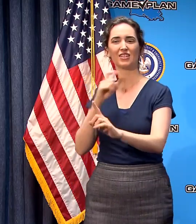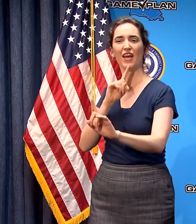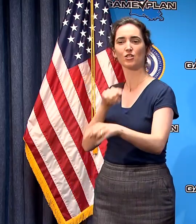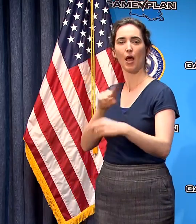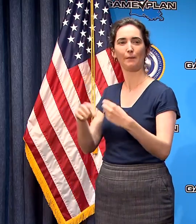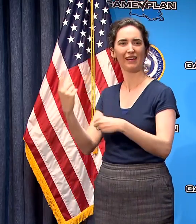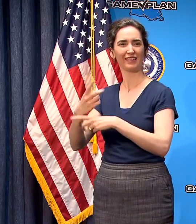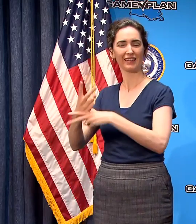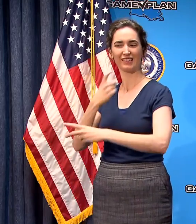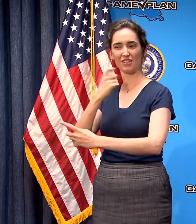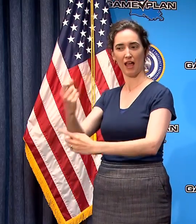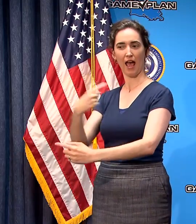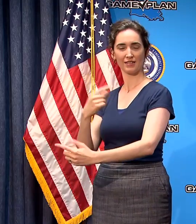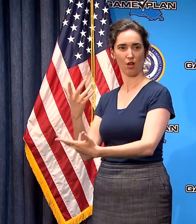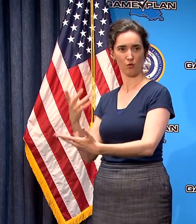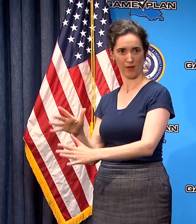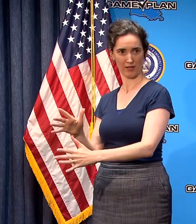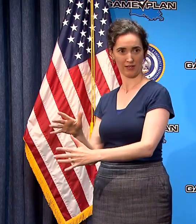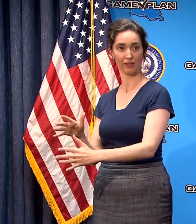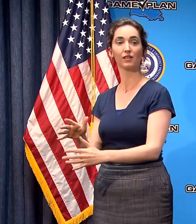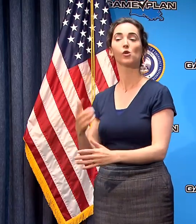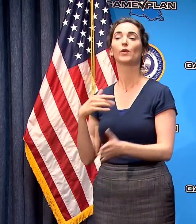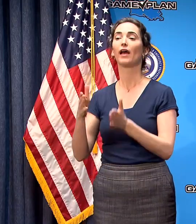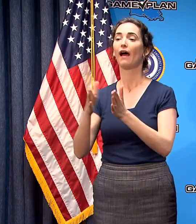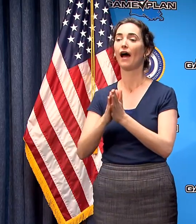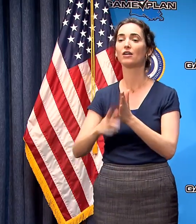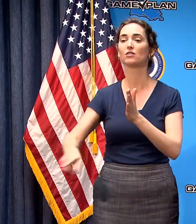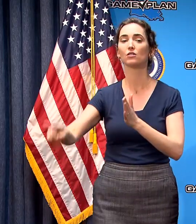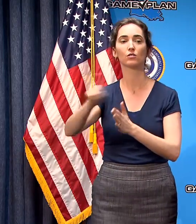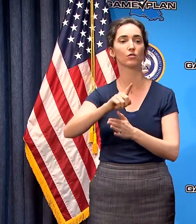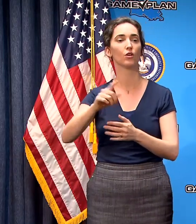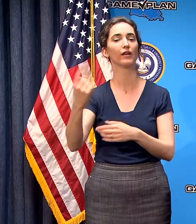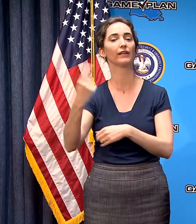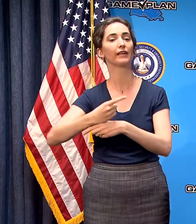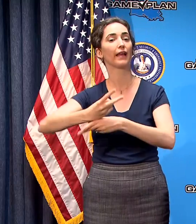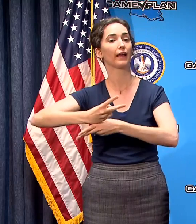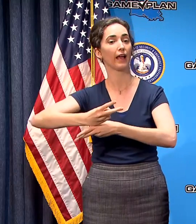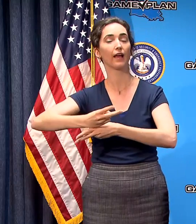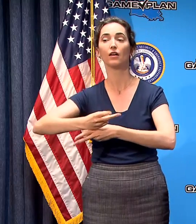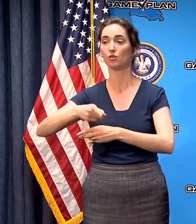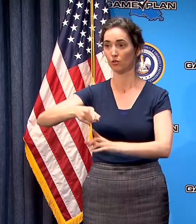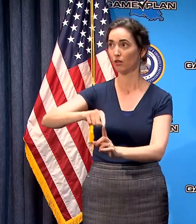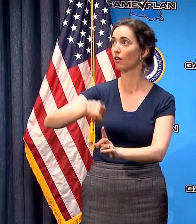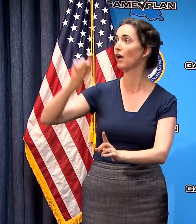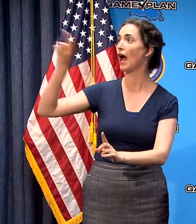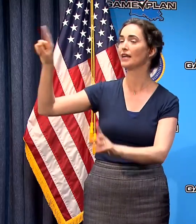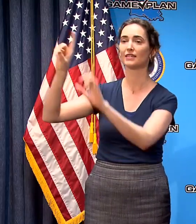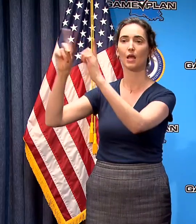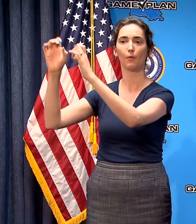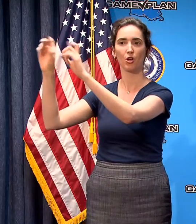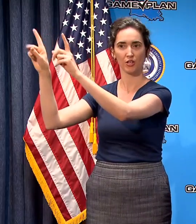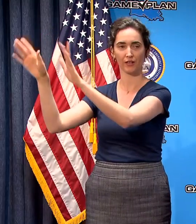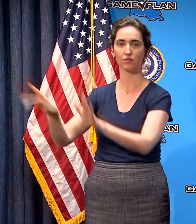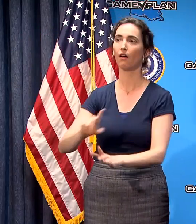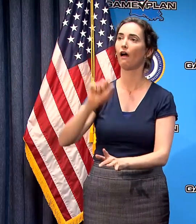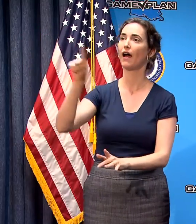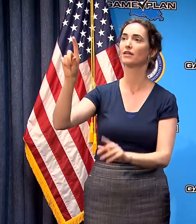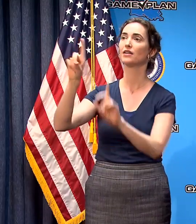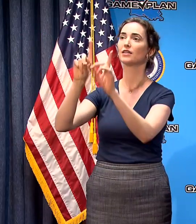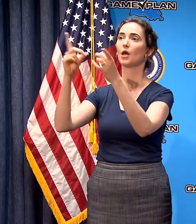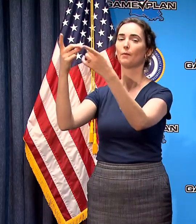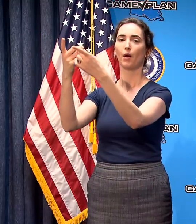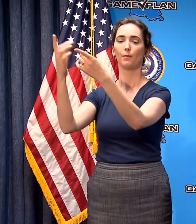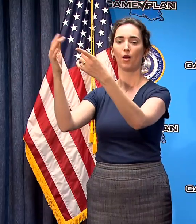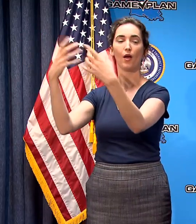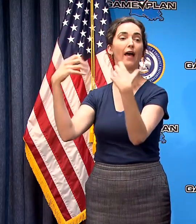daycares and what we're asking daycares to do is to consult with the Department of Education consult with the Department of